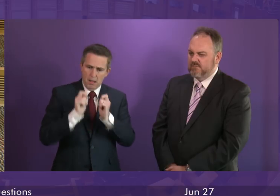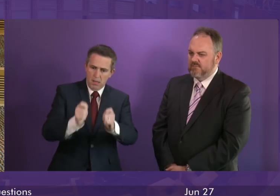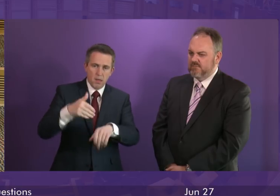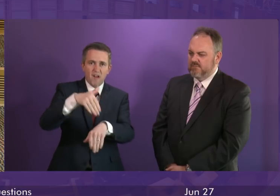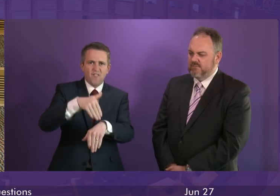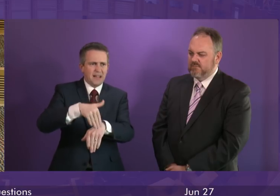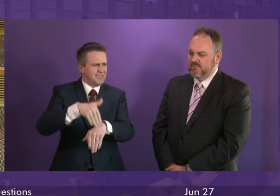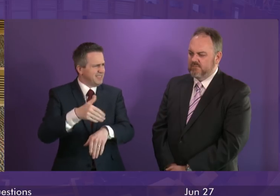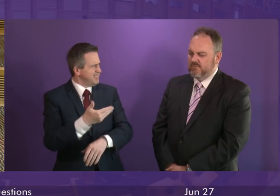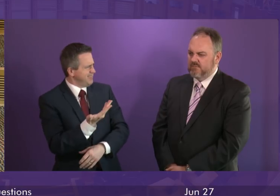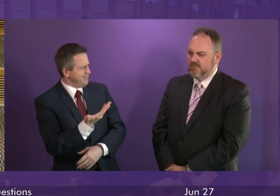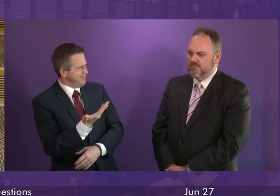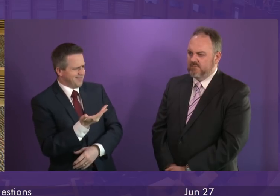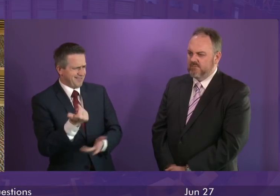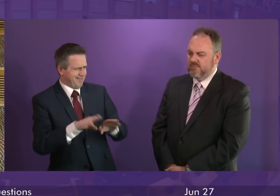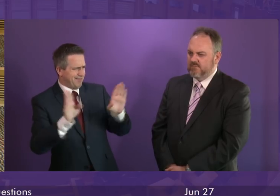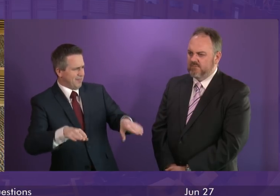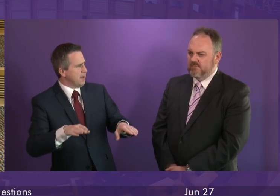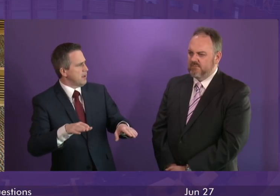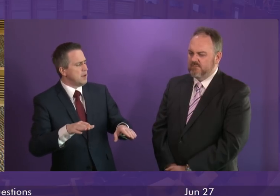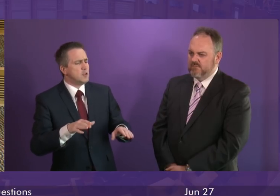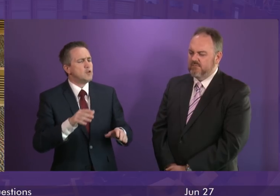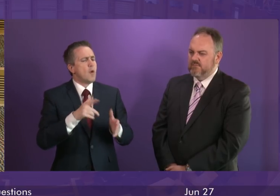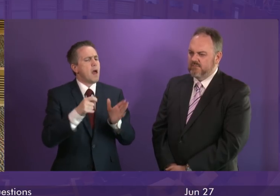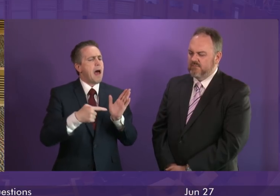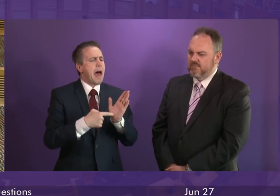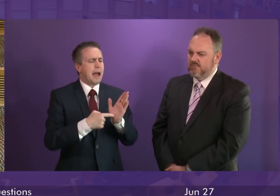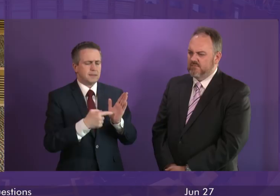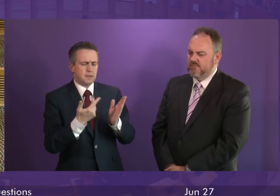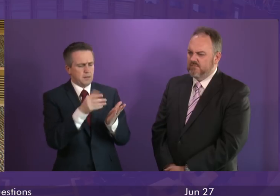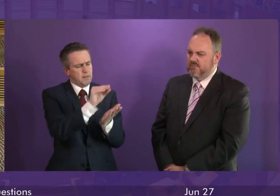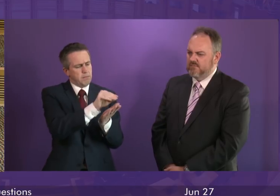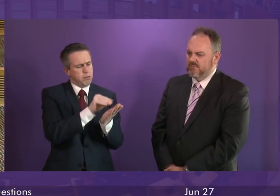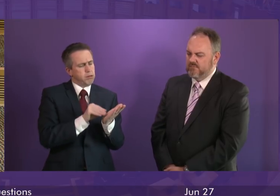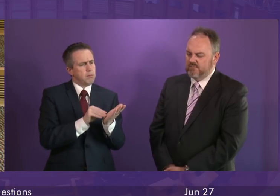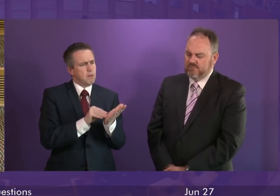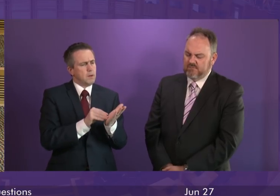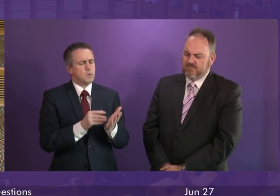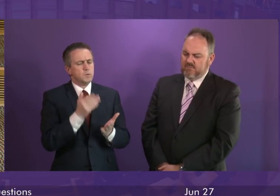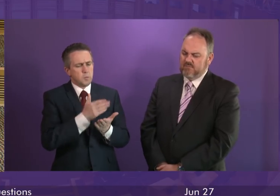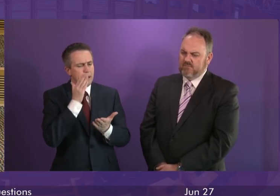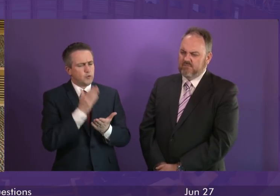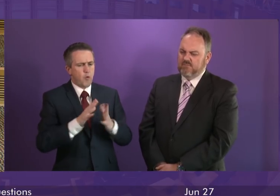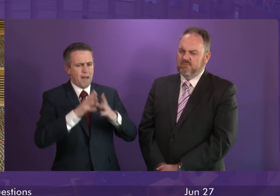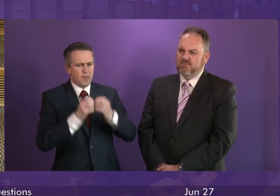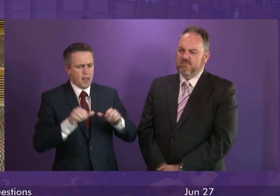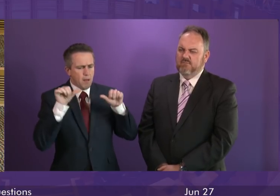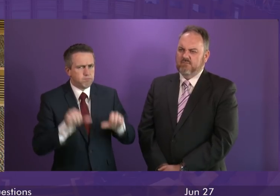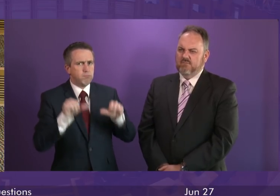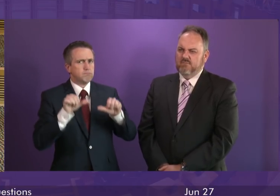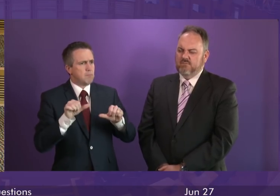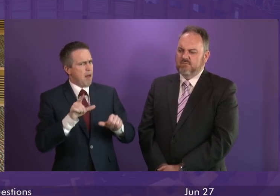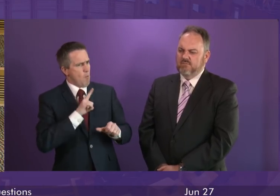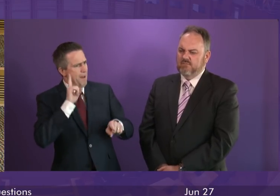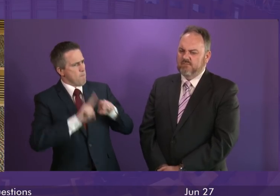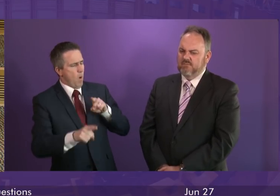no appropriate defence in law. So what we have done is put in place robust and appropriate provisions. That is why they have been widely